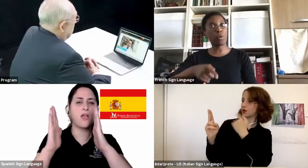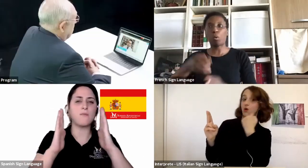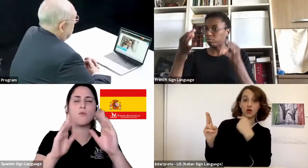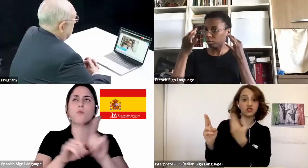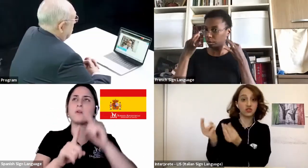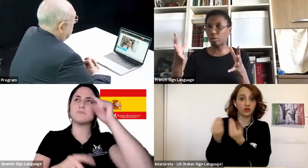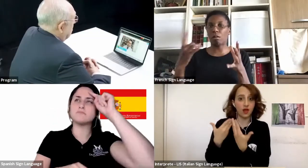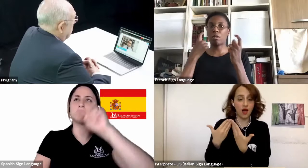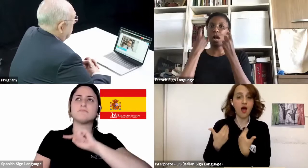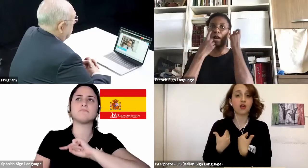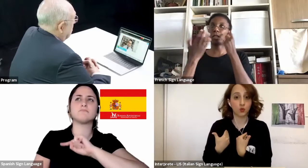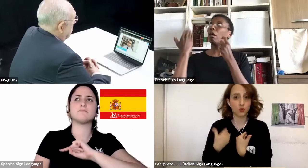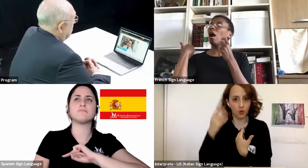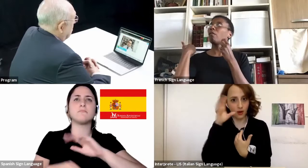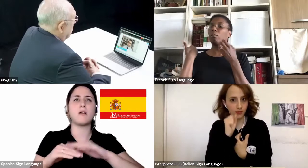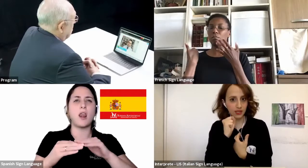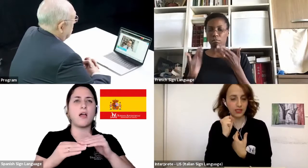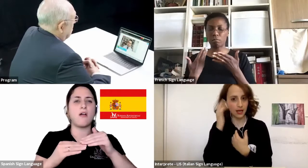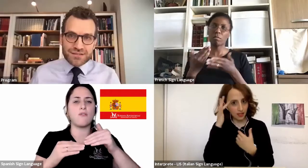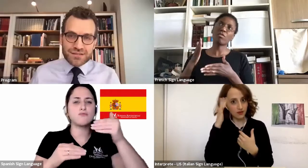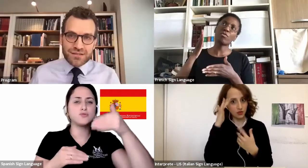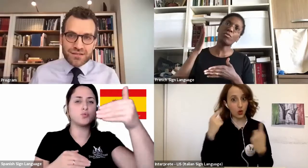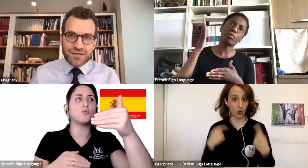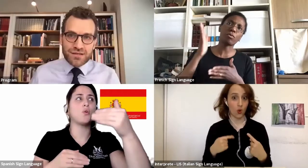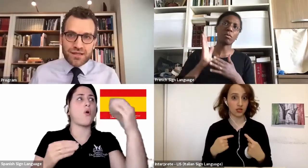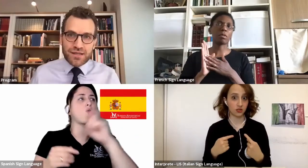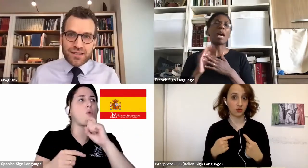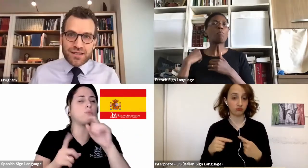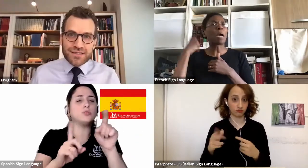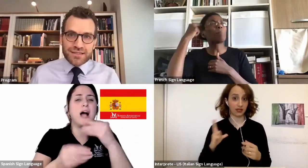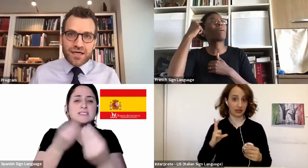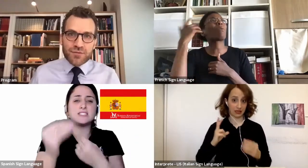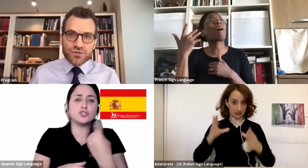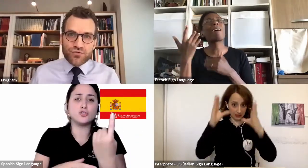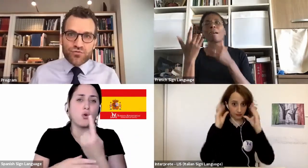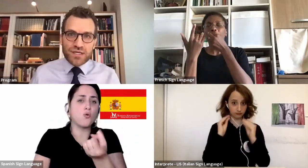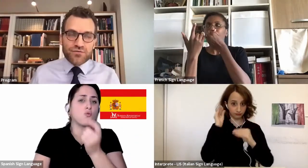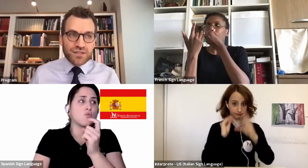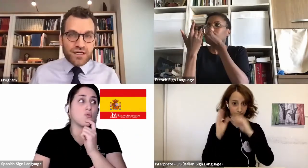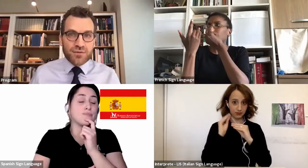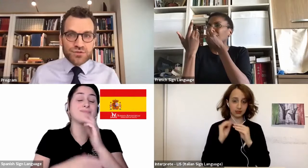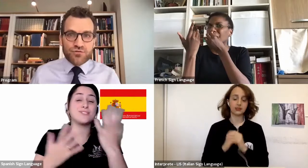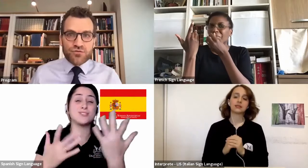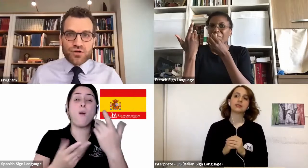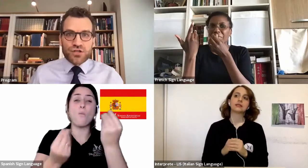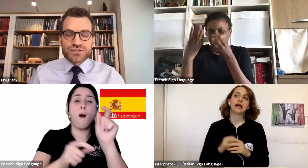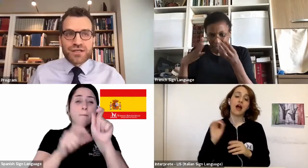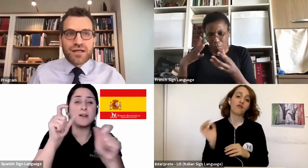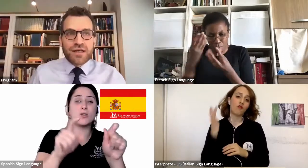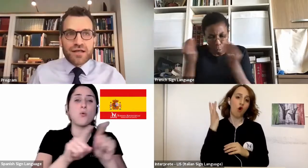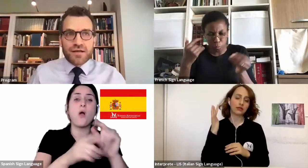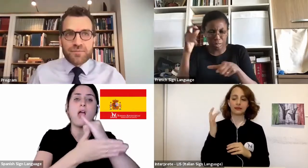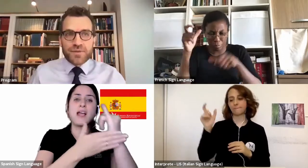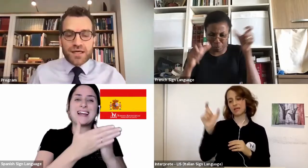people experience is a spiritual crisis in times of grief, in times of loss.